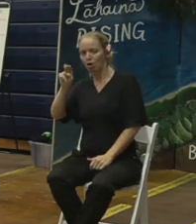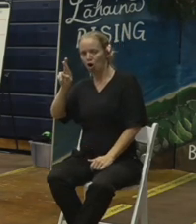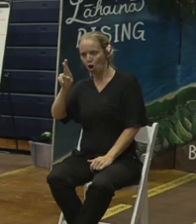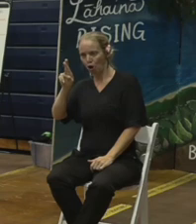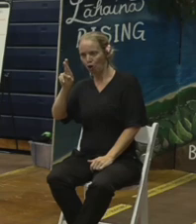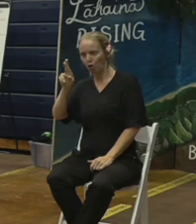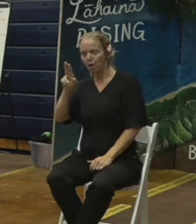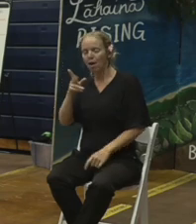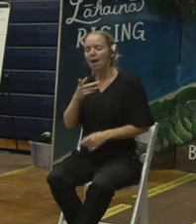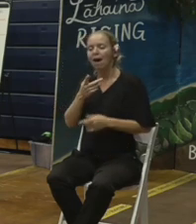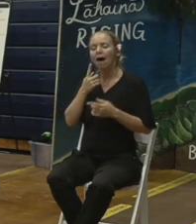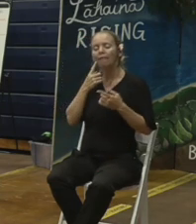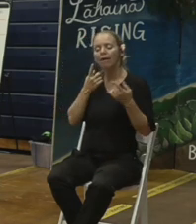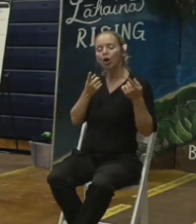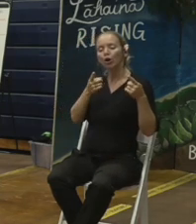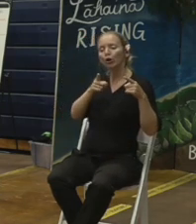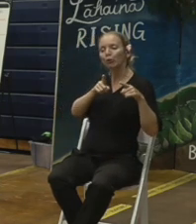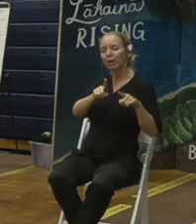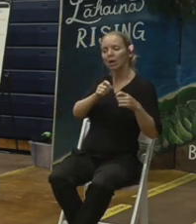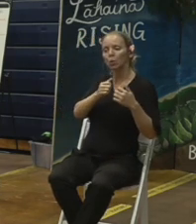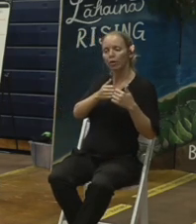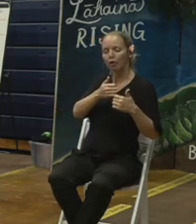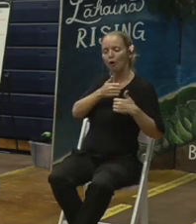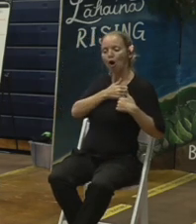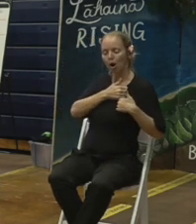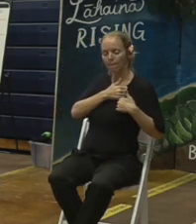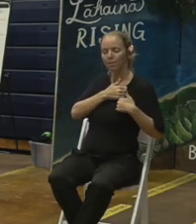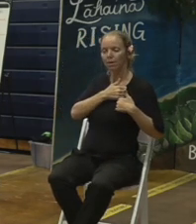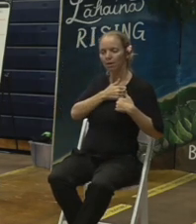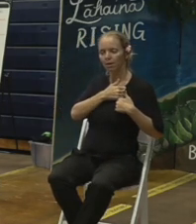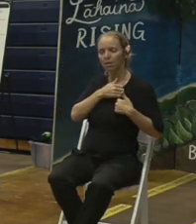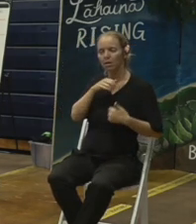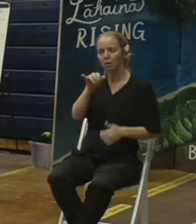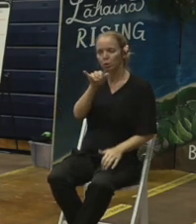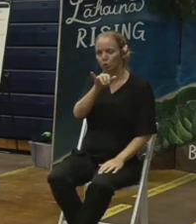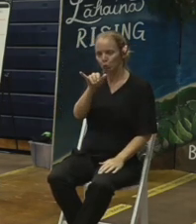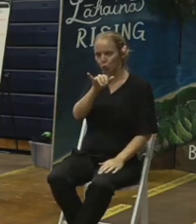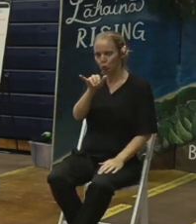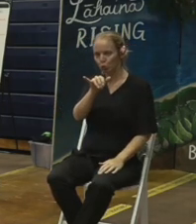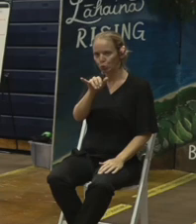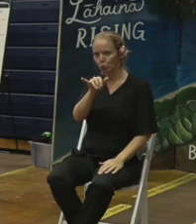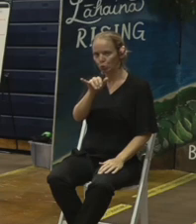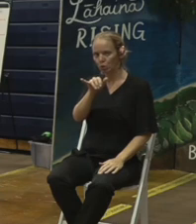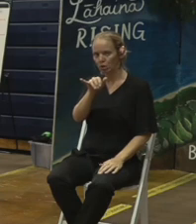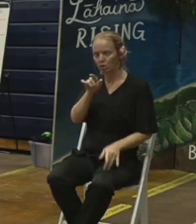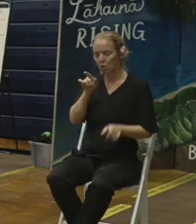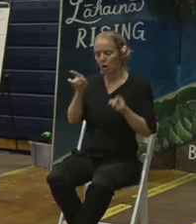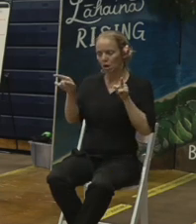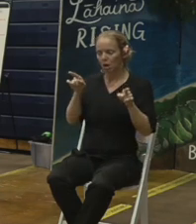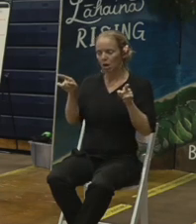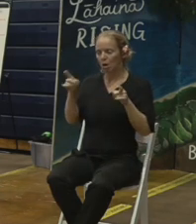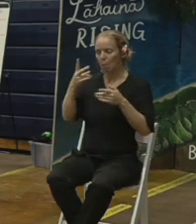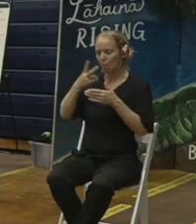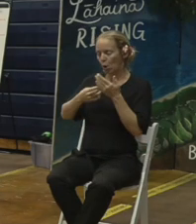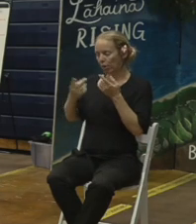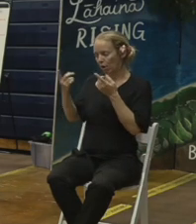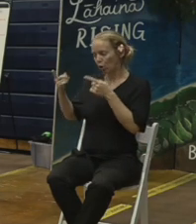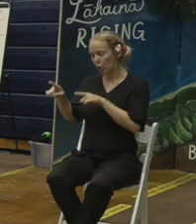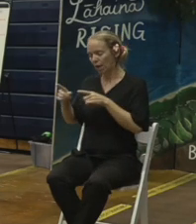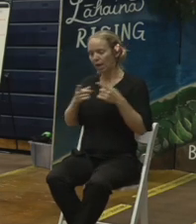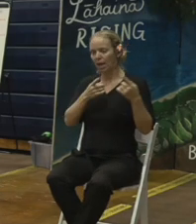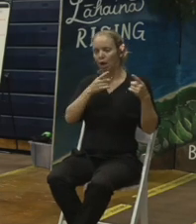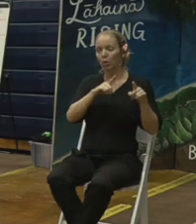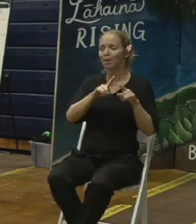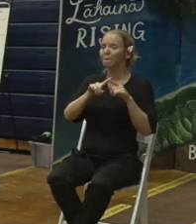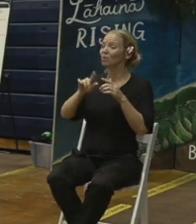a license agreement to utilize the site for the TDS and I stress again the importance of public health and safety